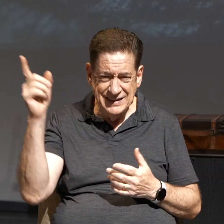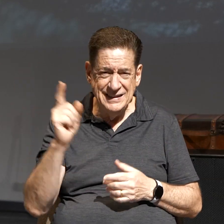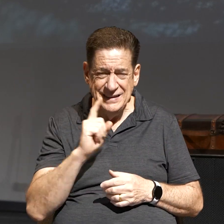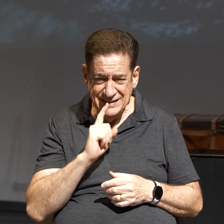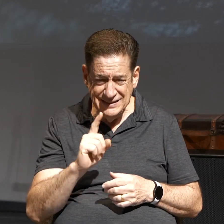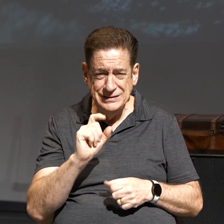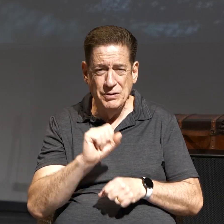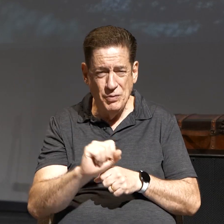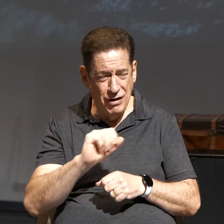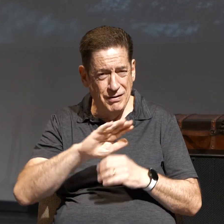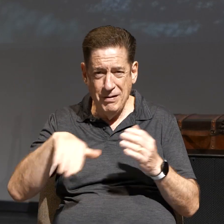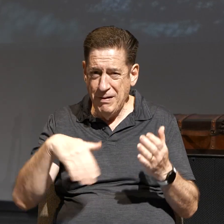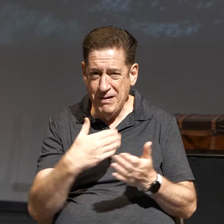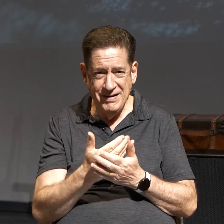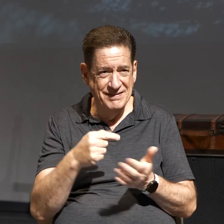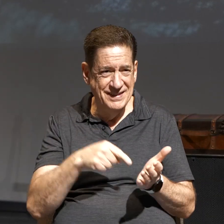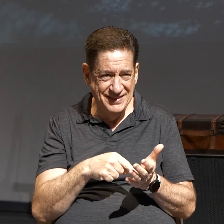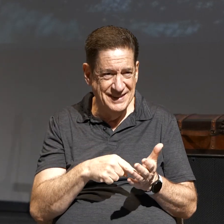Oh,